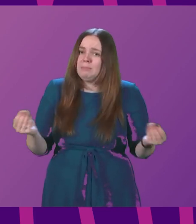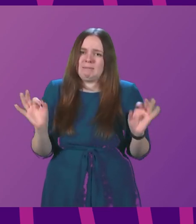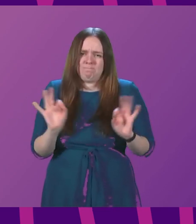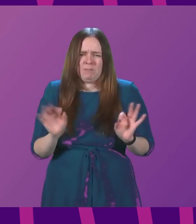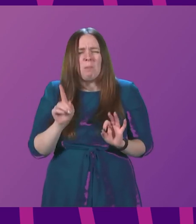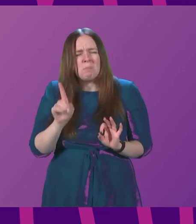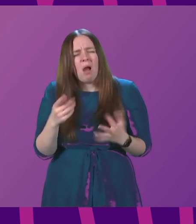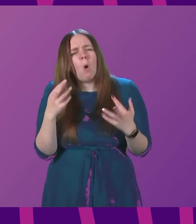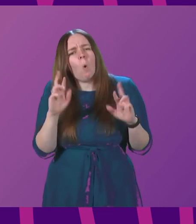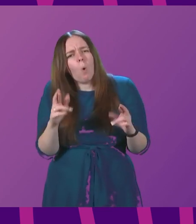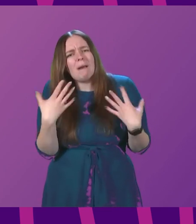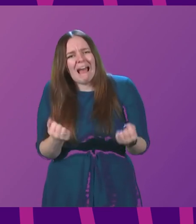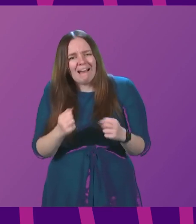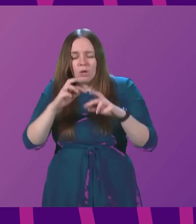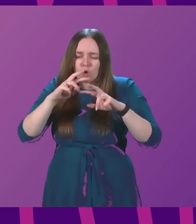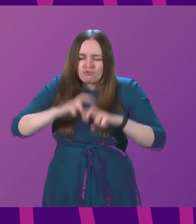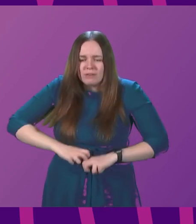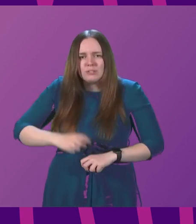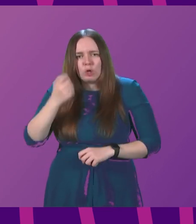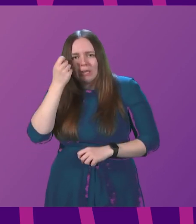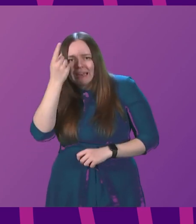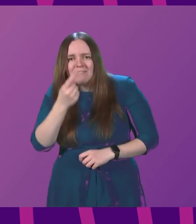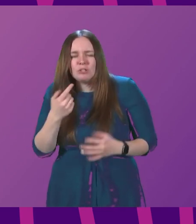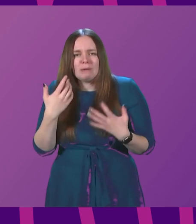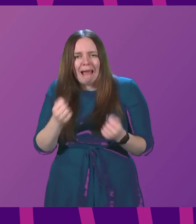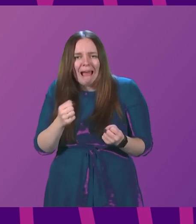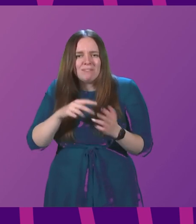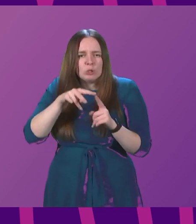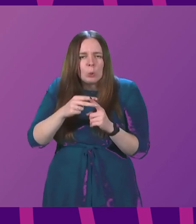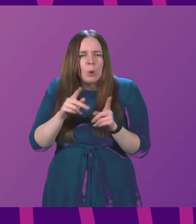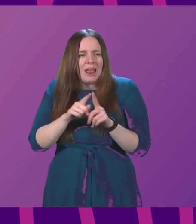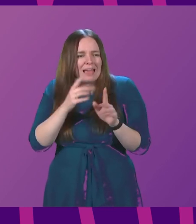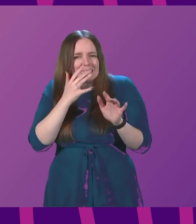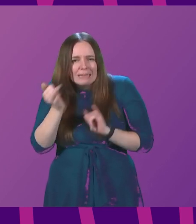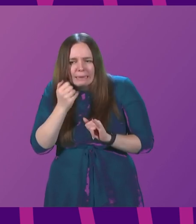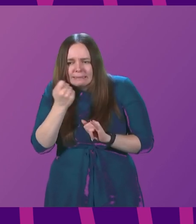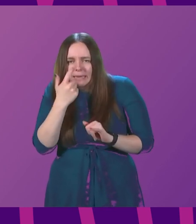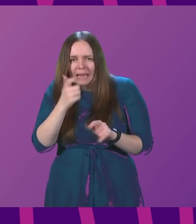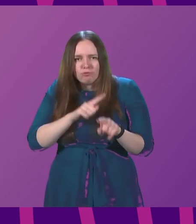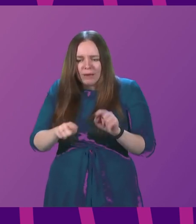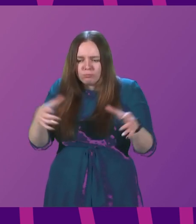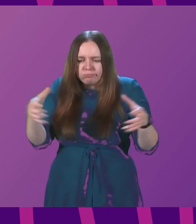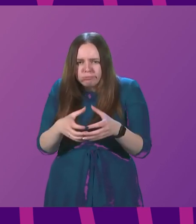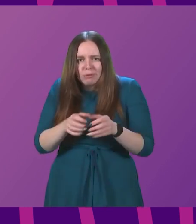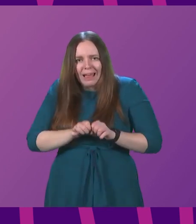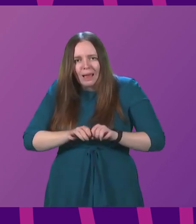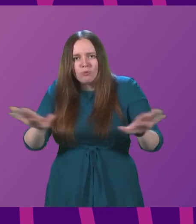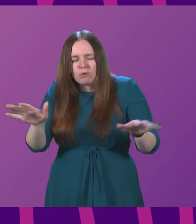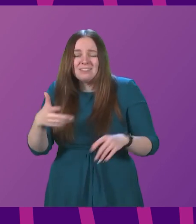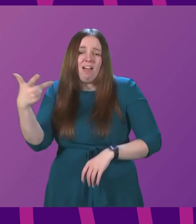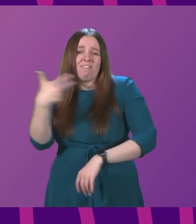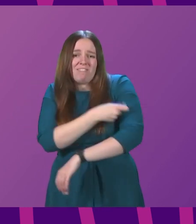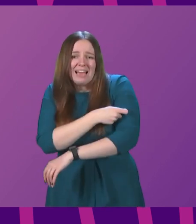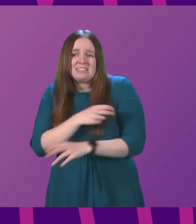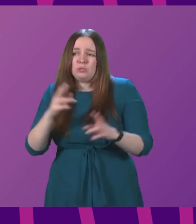hope. Research and innovation have given us tools like testing to identify and help contain outbreaks. Vaccines have helped reduce the severity of